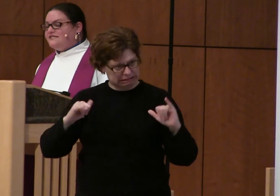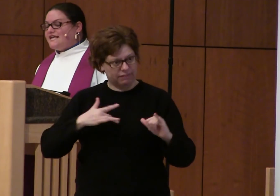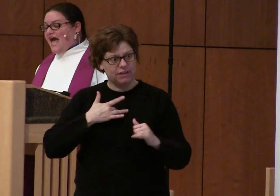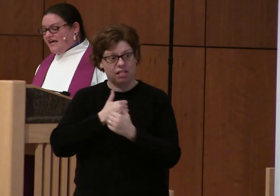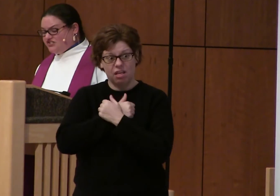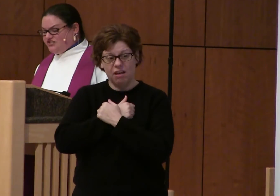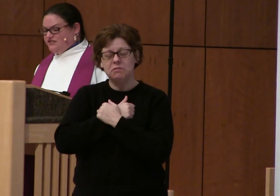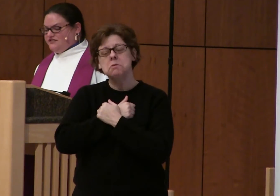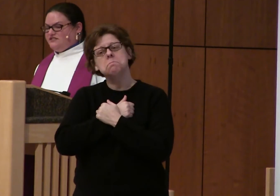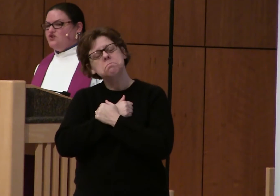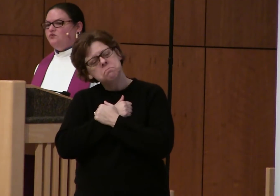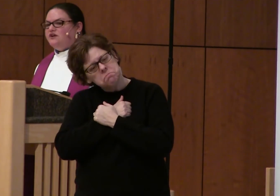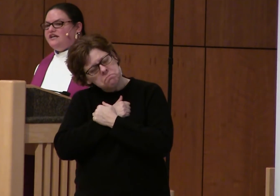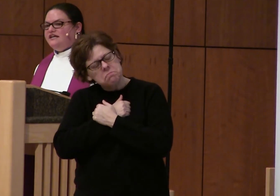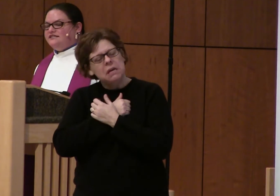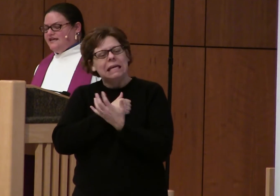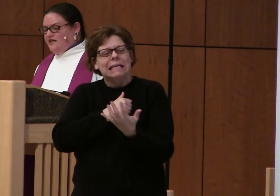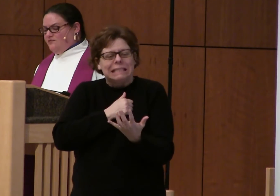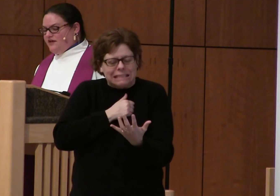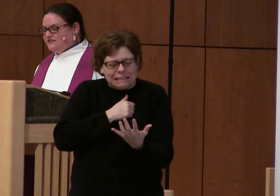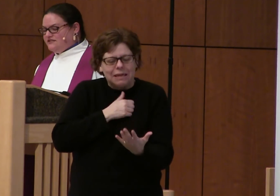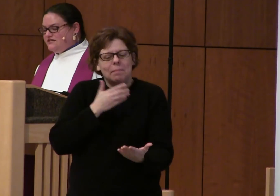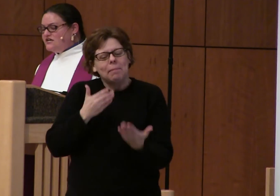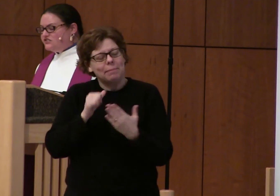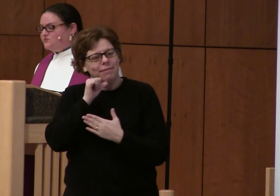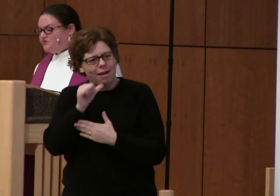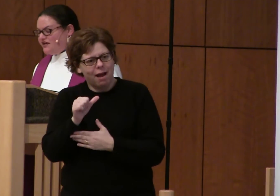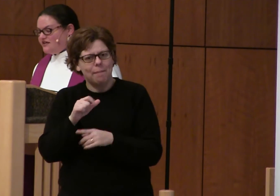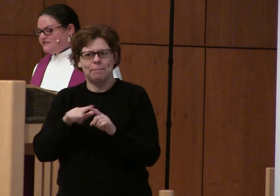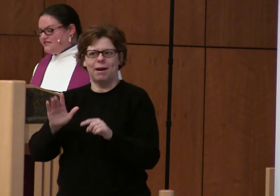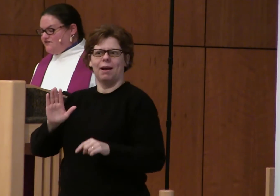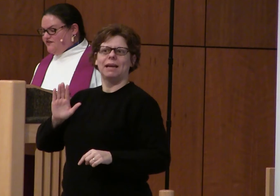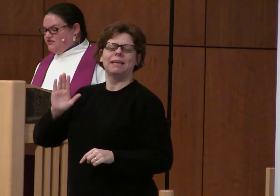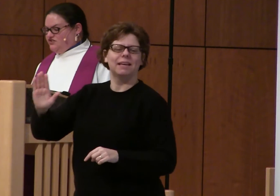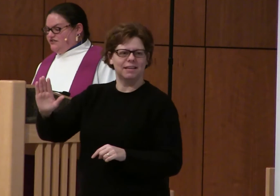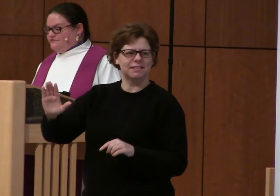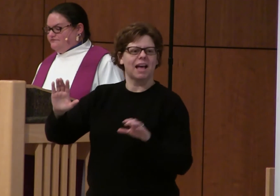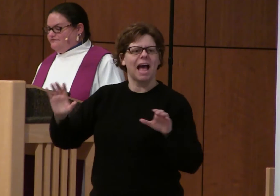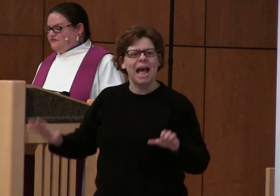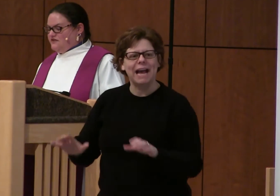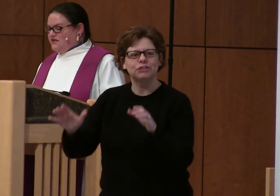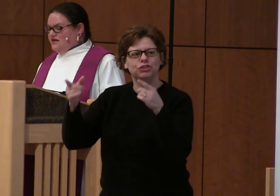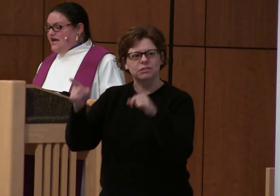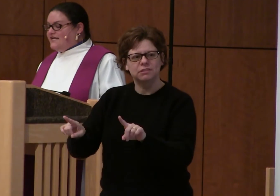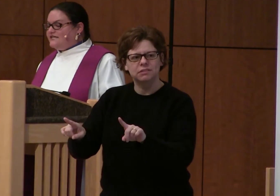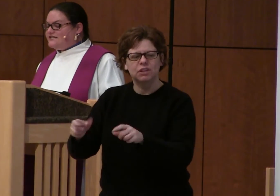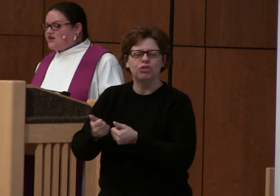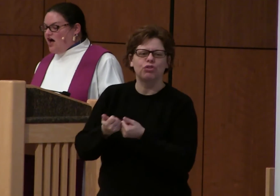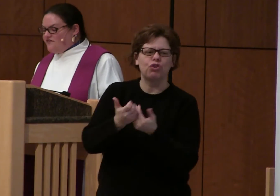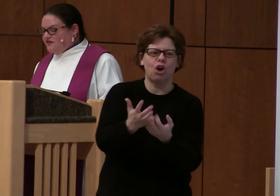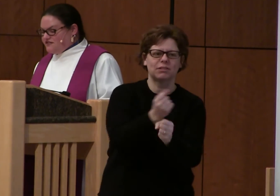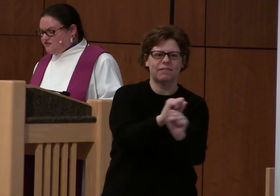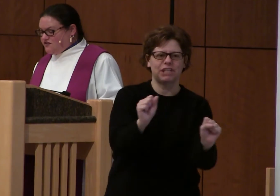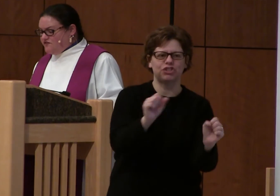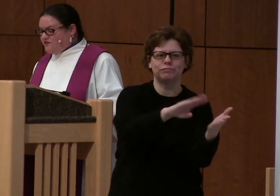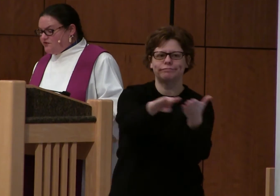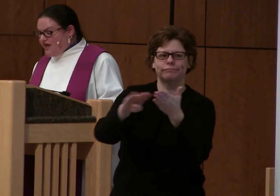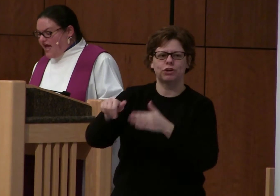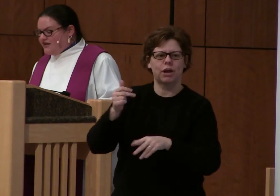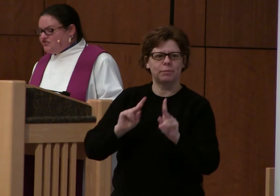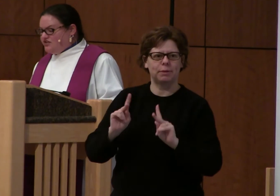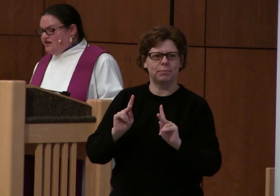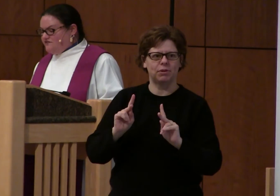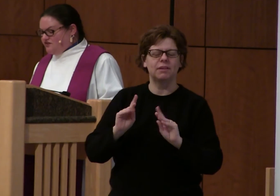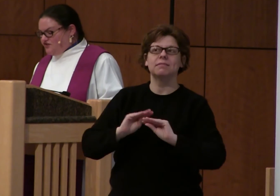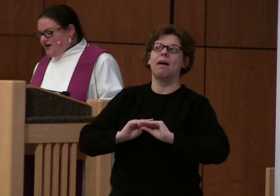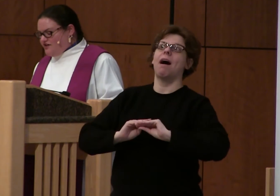But his actions were needed to help us, to bring us salvation. And it is obvious from